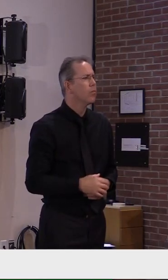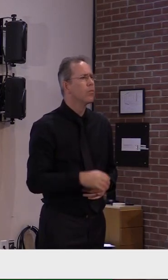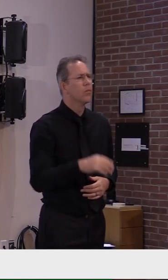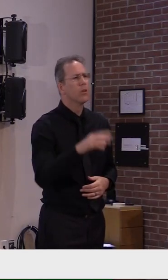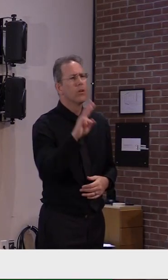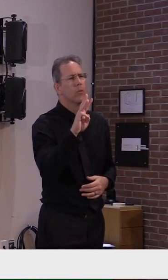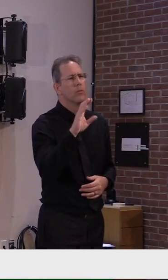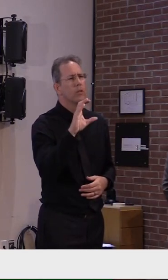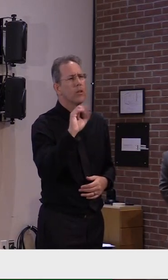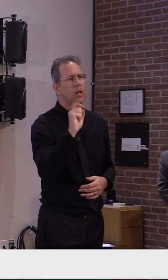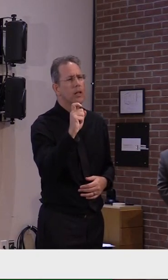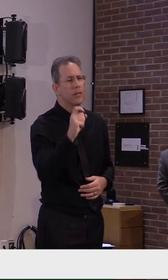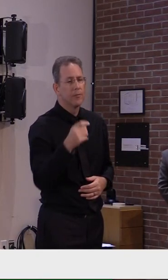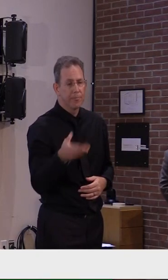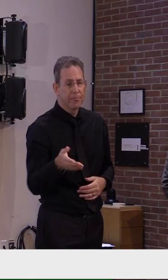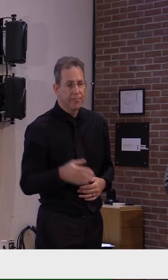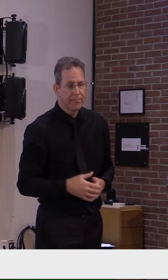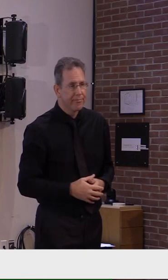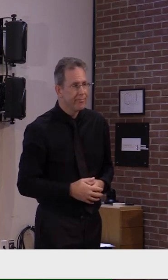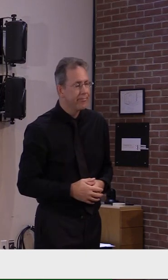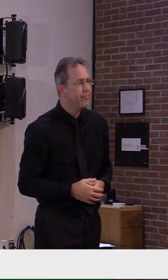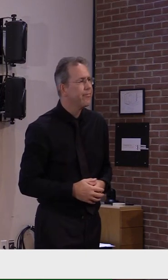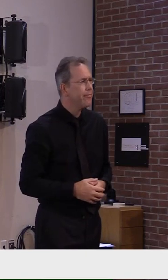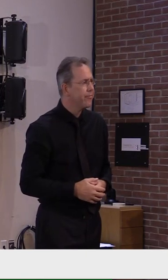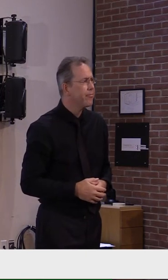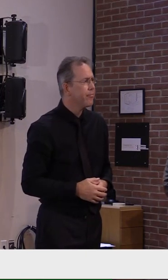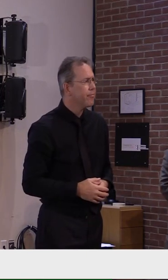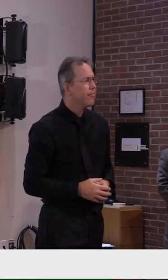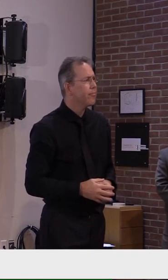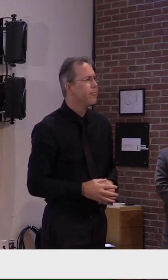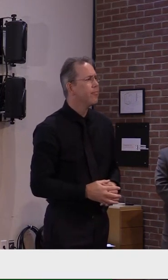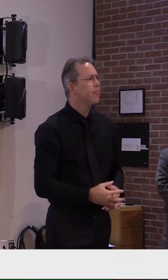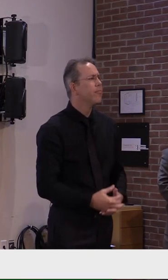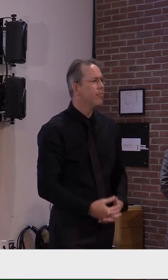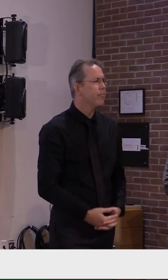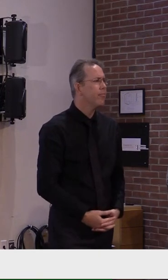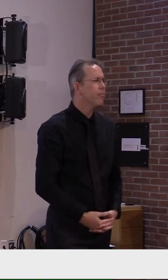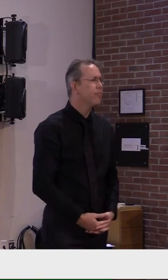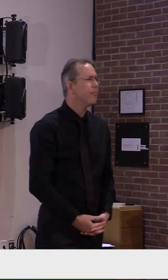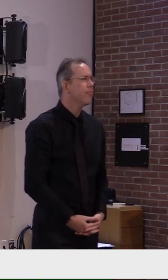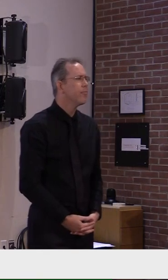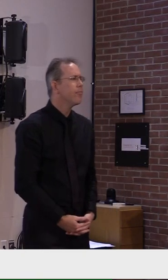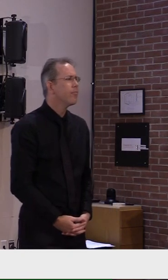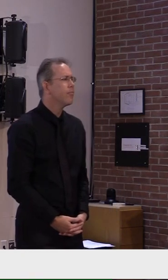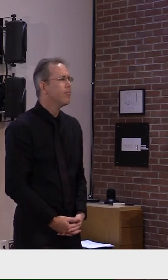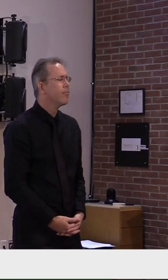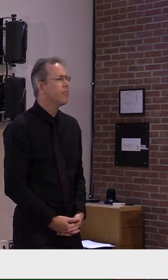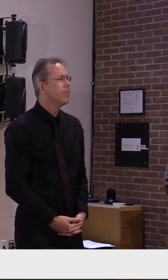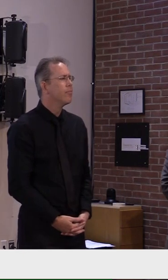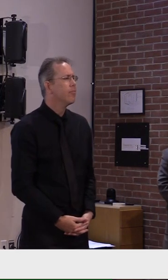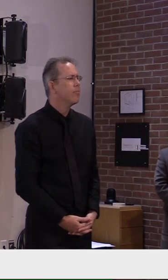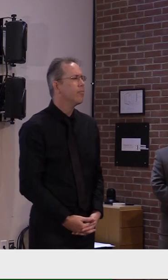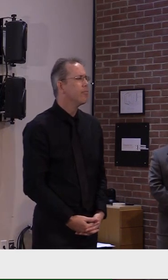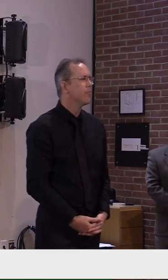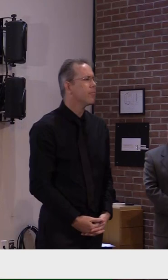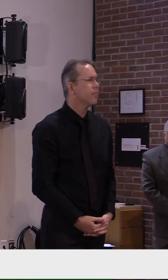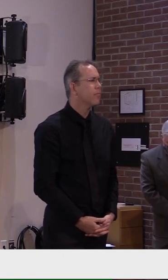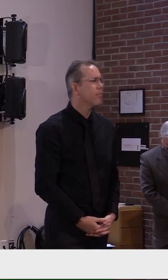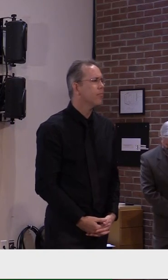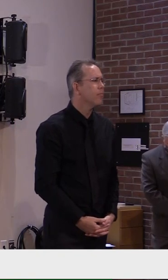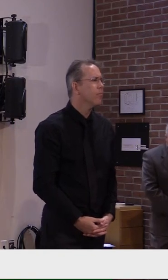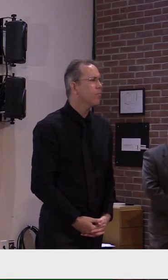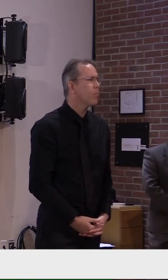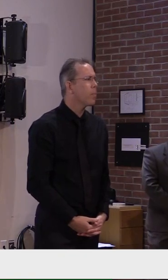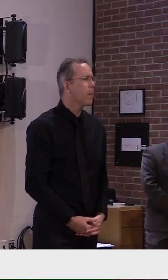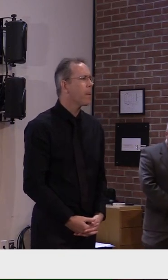My question is about quarantining. Obviously we're going to have some college students returning home, potentially college students out of state returning to Vermont.